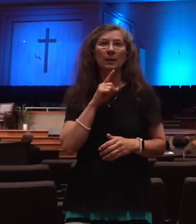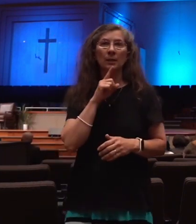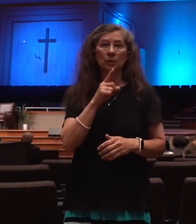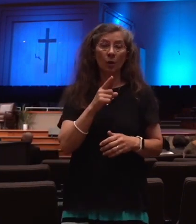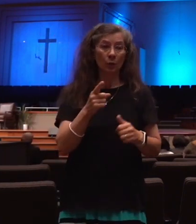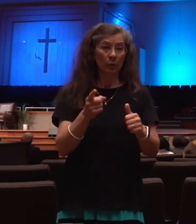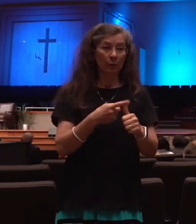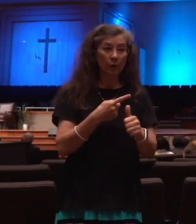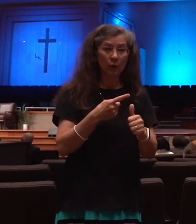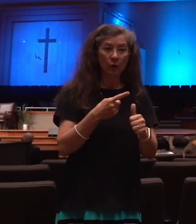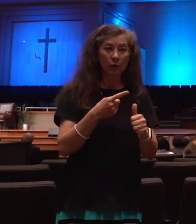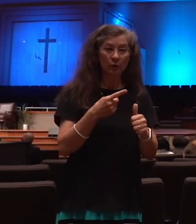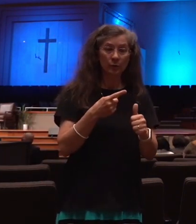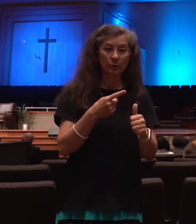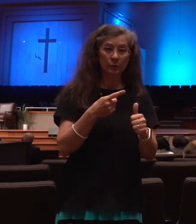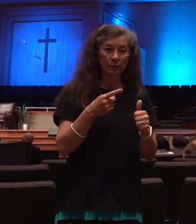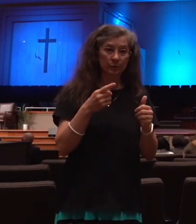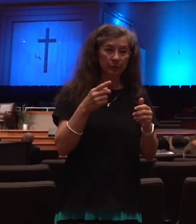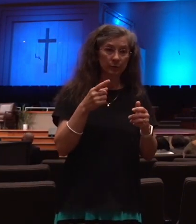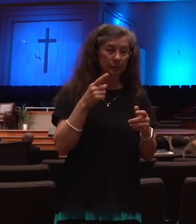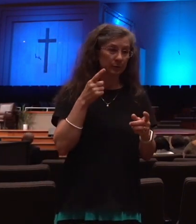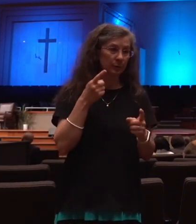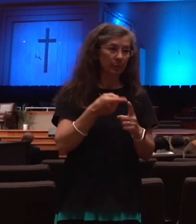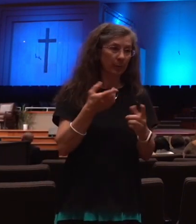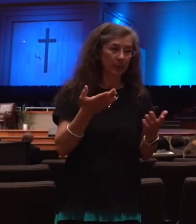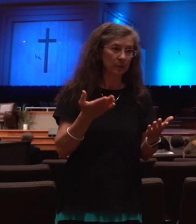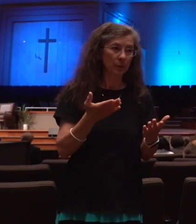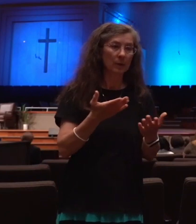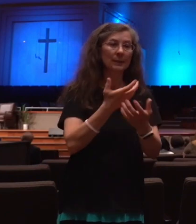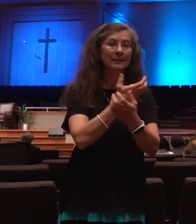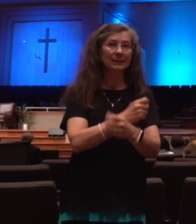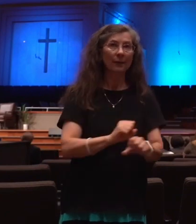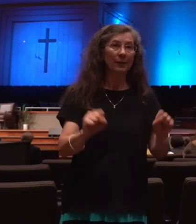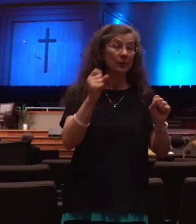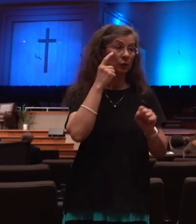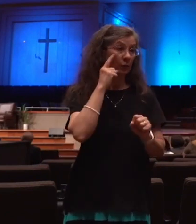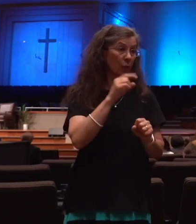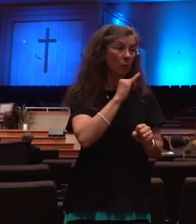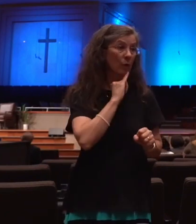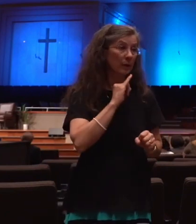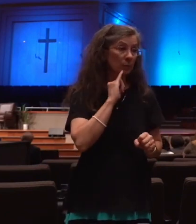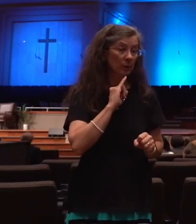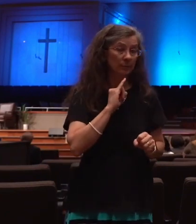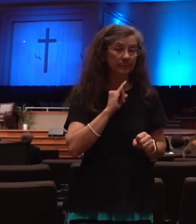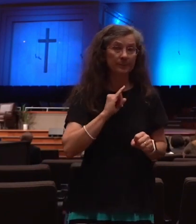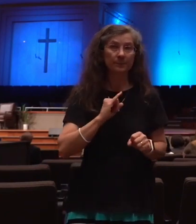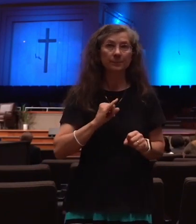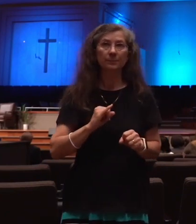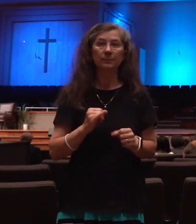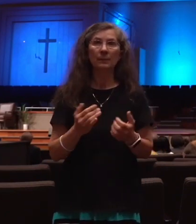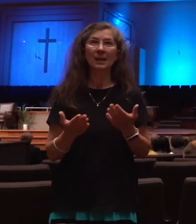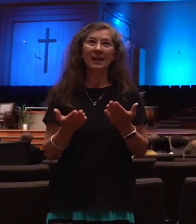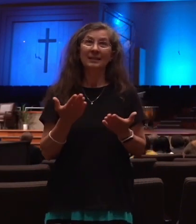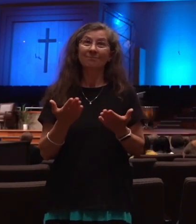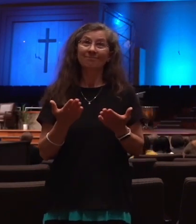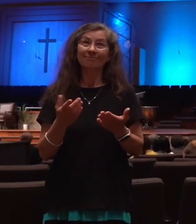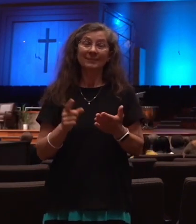relates to Israel. to bring them to salvation. By the way, sometimes trials is what brings people to